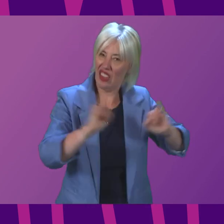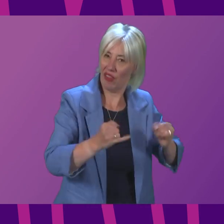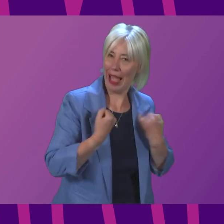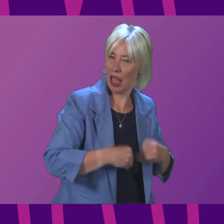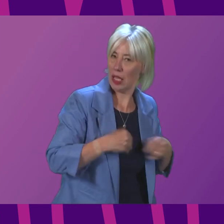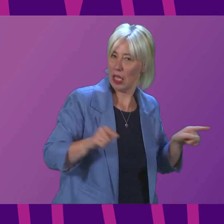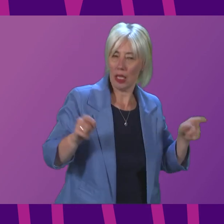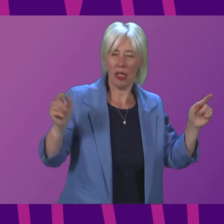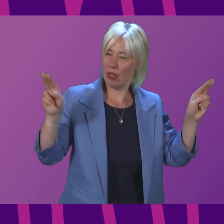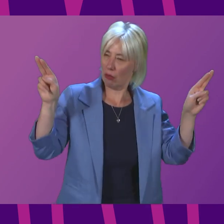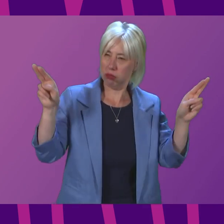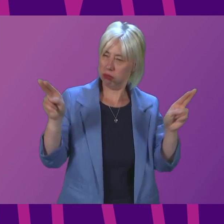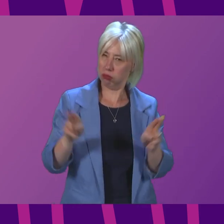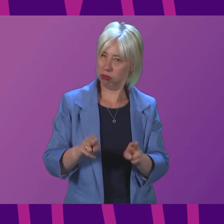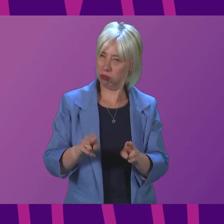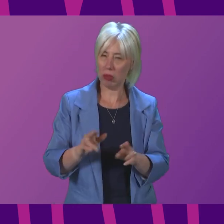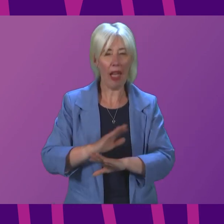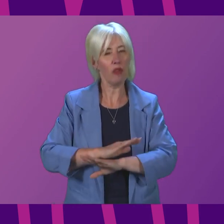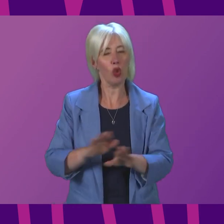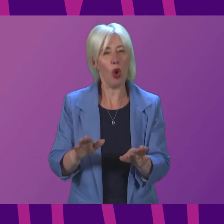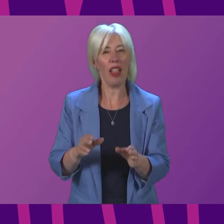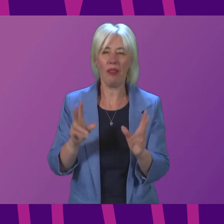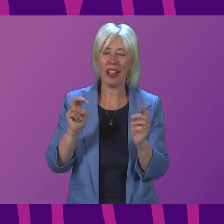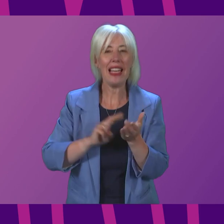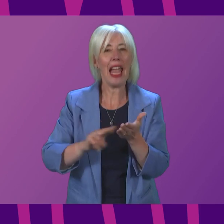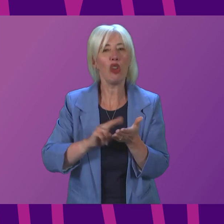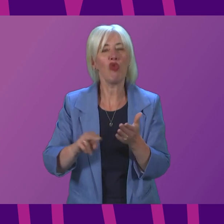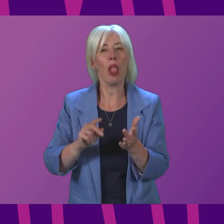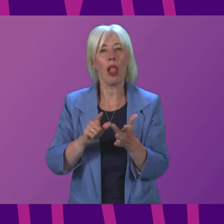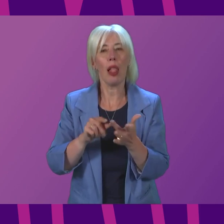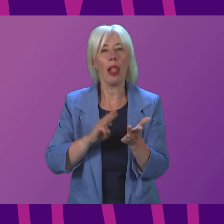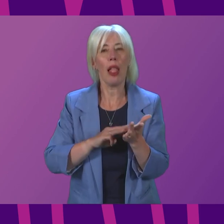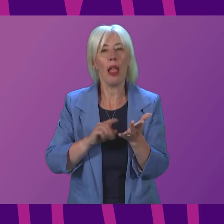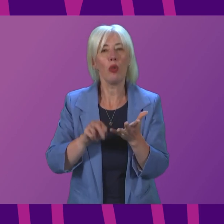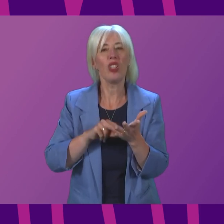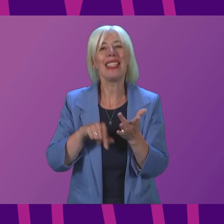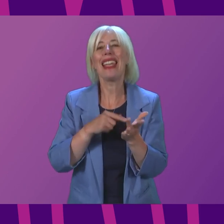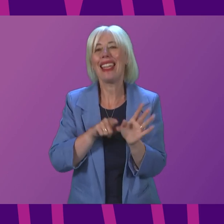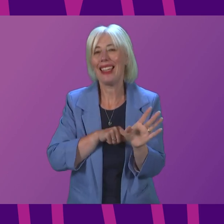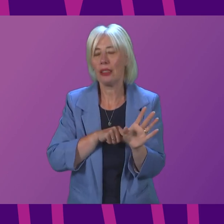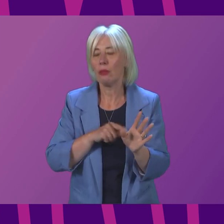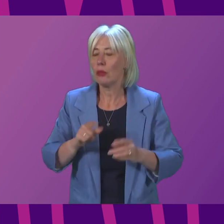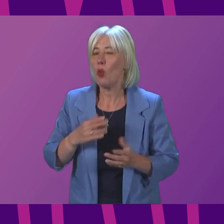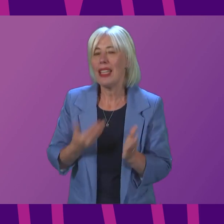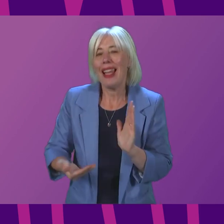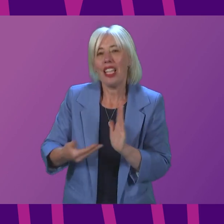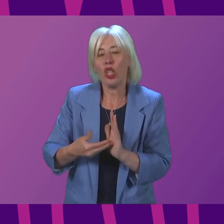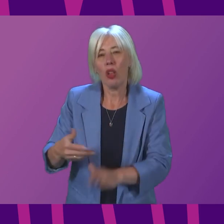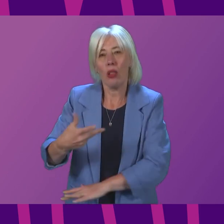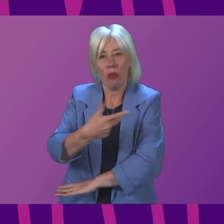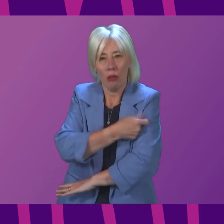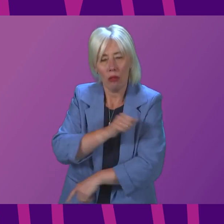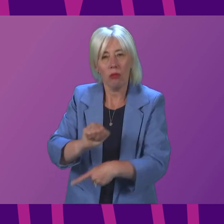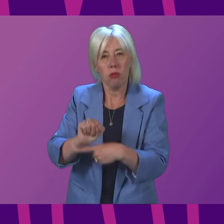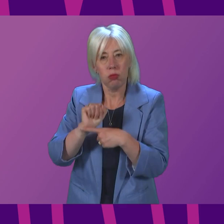immunity, we would be in a very different position. And I think we would find the need to have additional protections to avoid people becoming